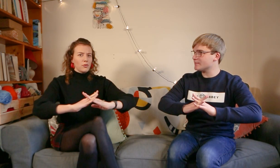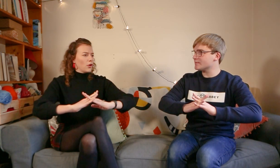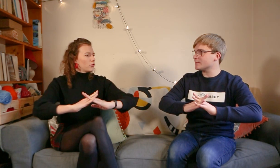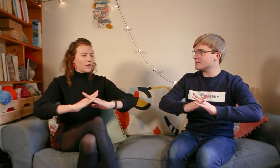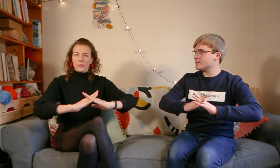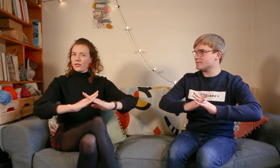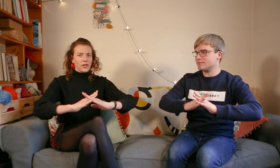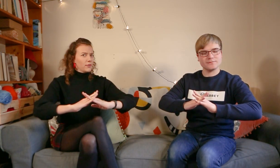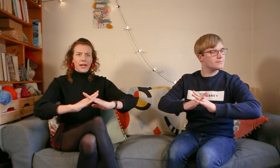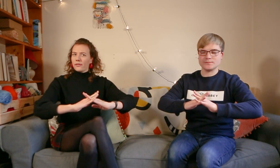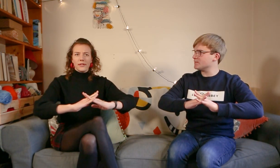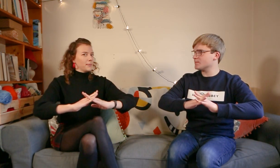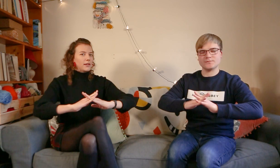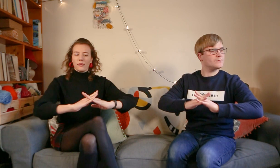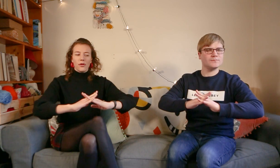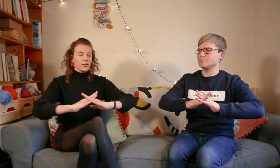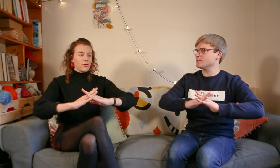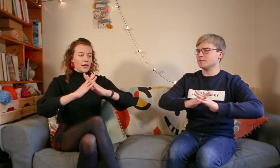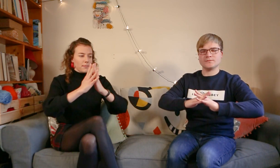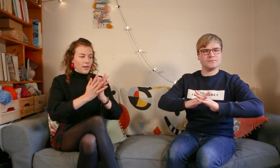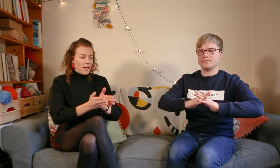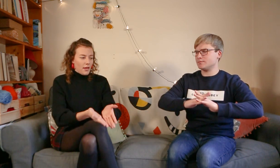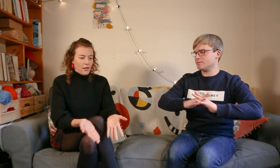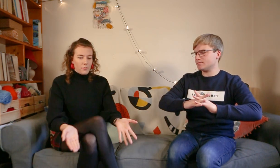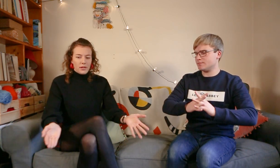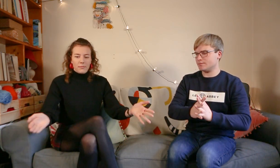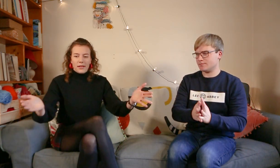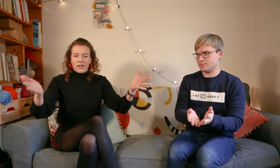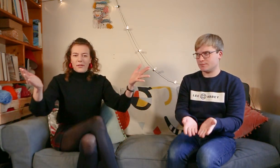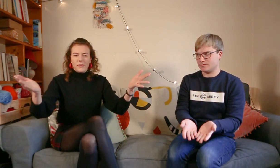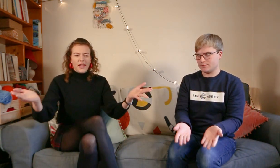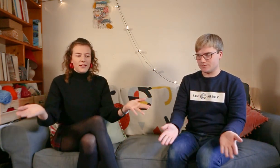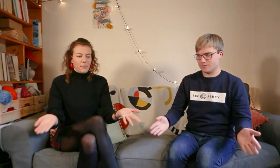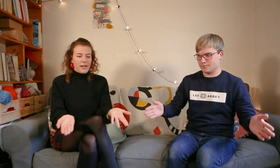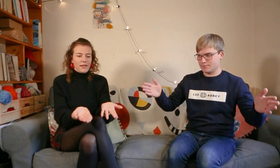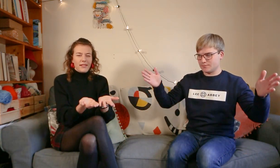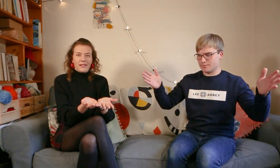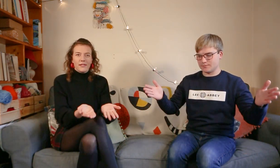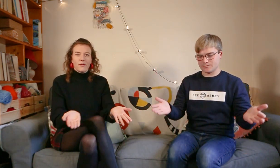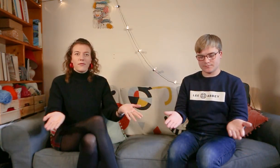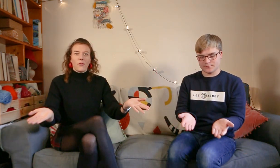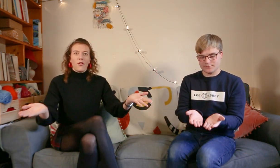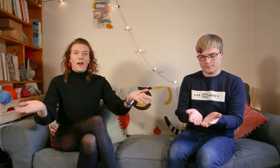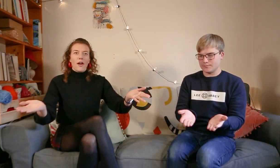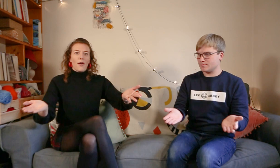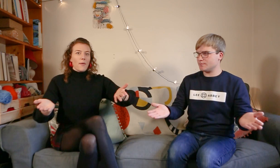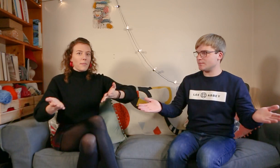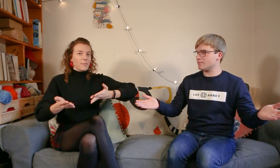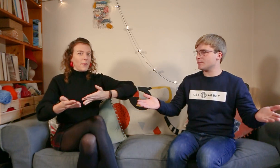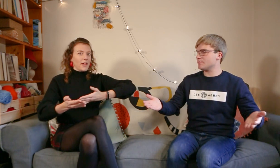no crib. You can shake your head on this bed. No crib. And we can make like a pretend bed like this for a bed.